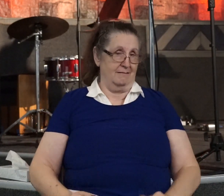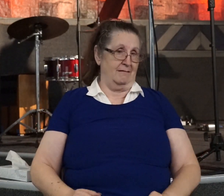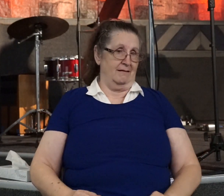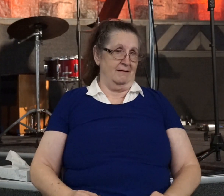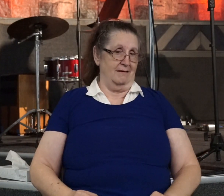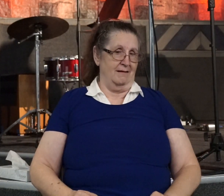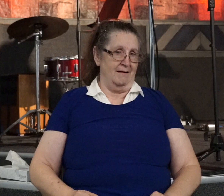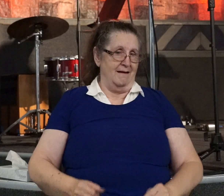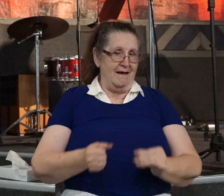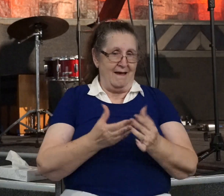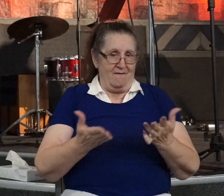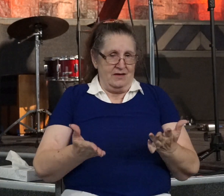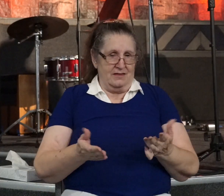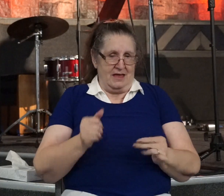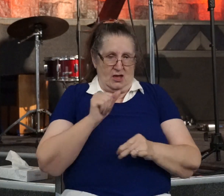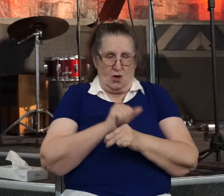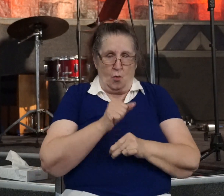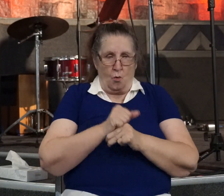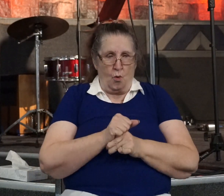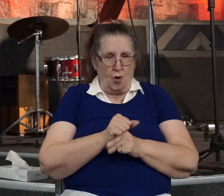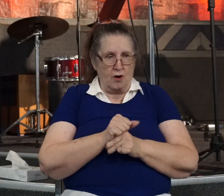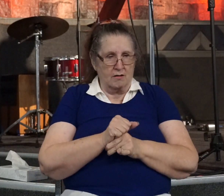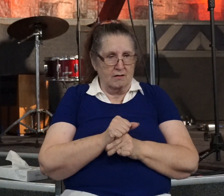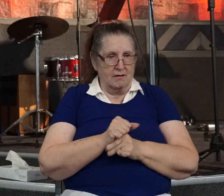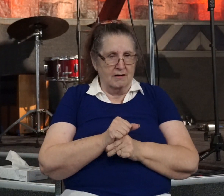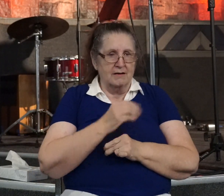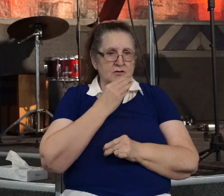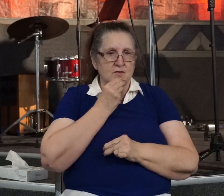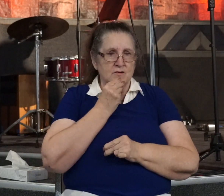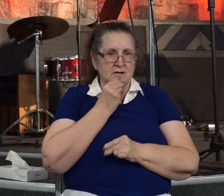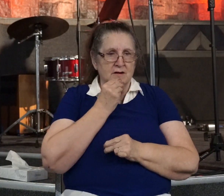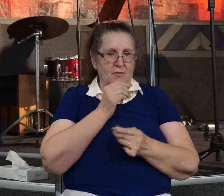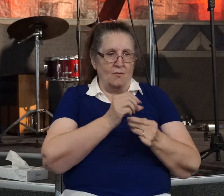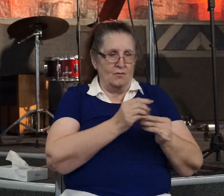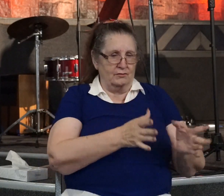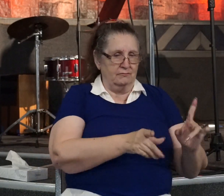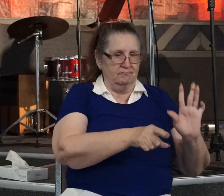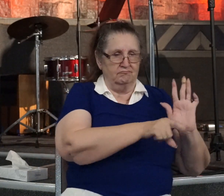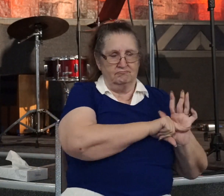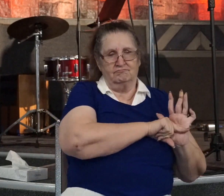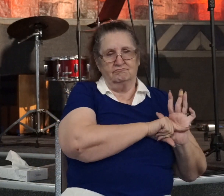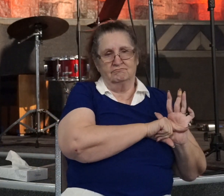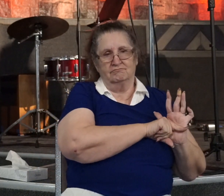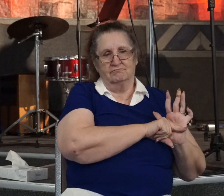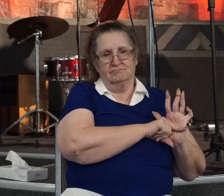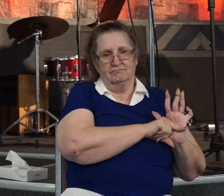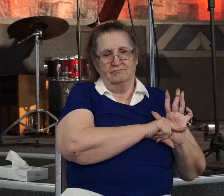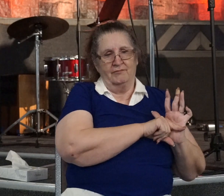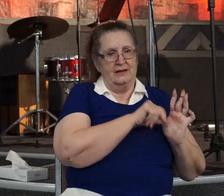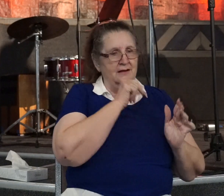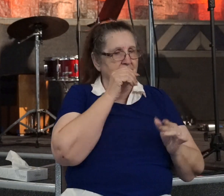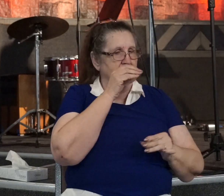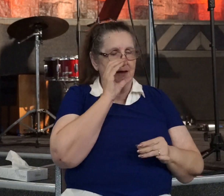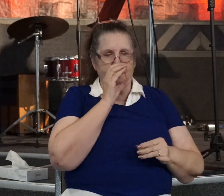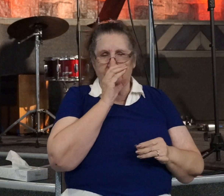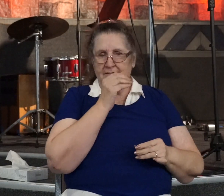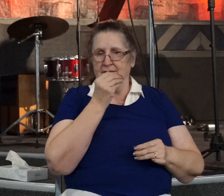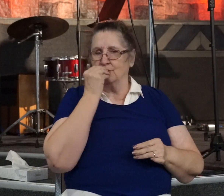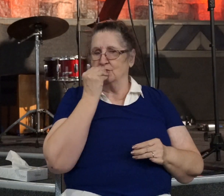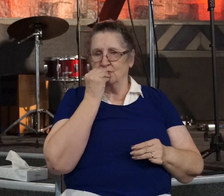everything he had worked for in Judaism was a loss. He hadn't eaten. He hadn't eaten. He was hungry.